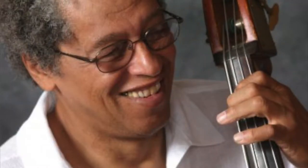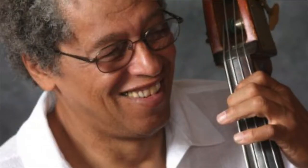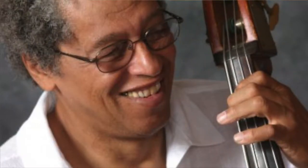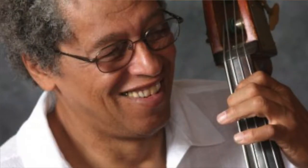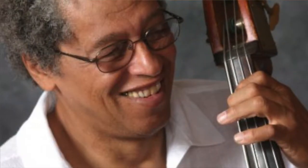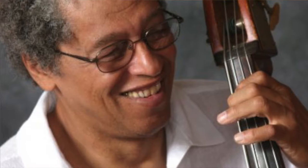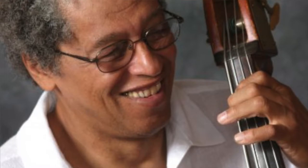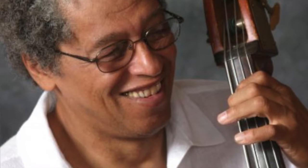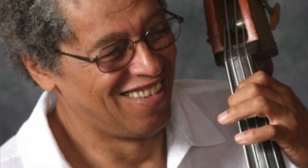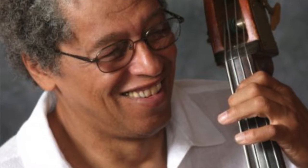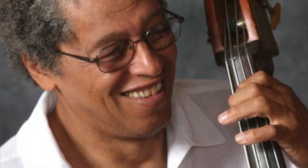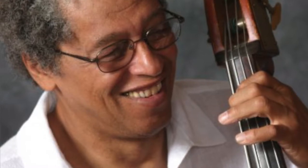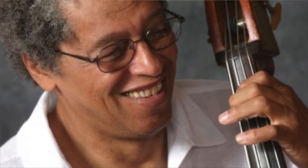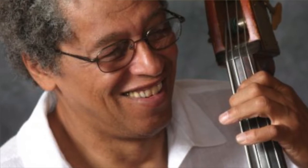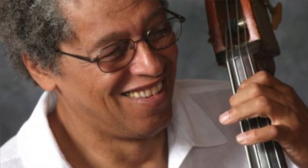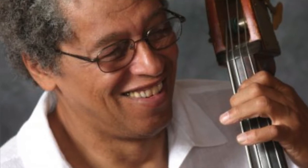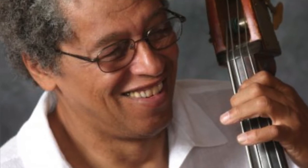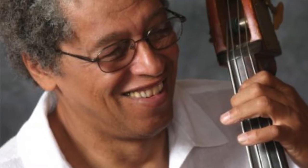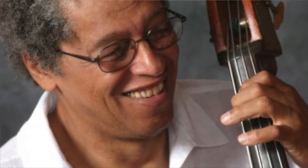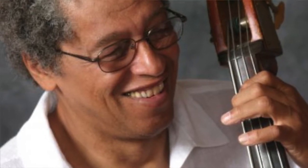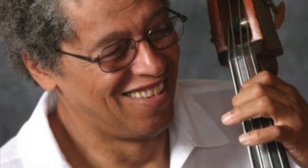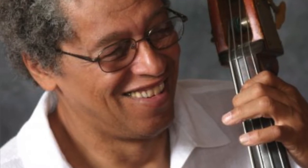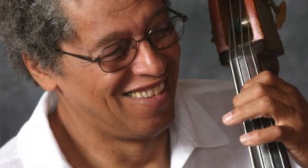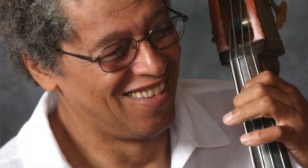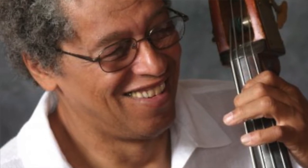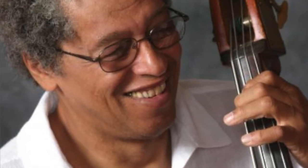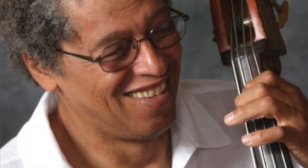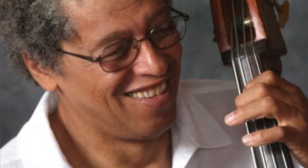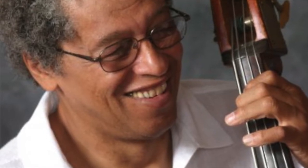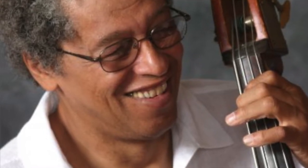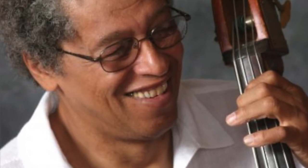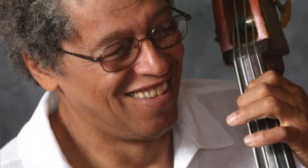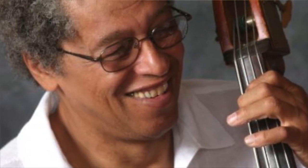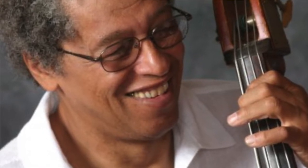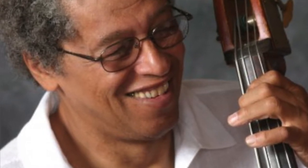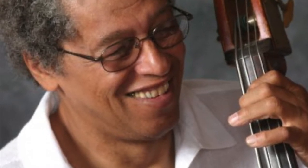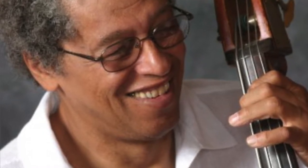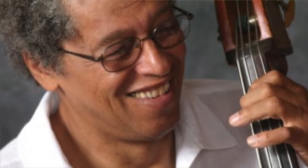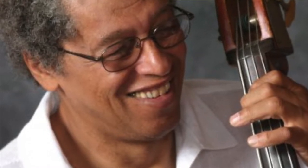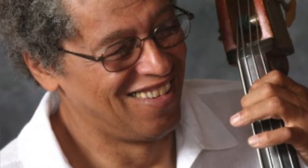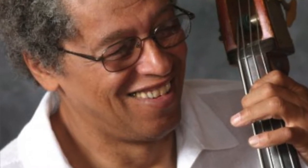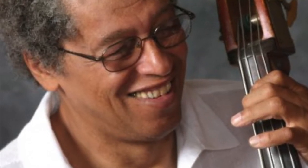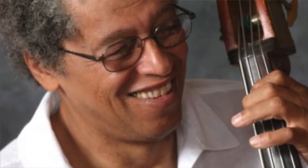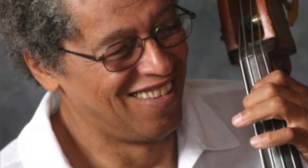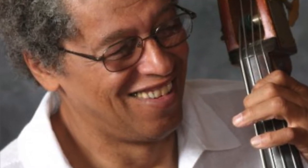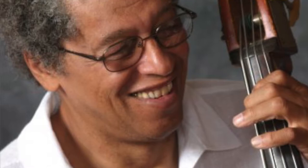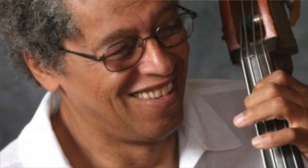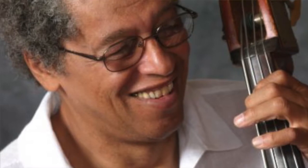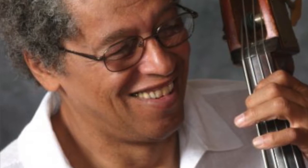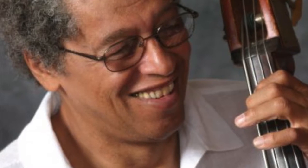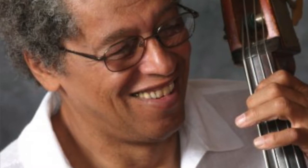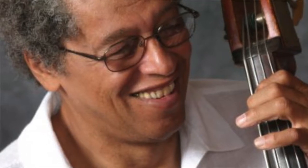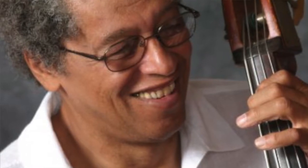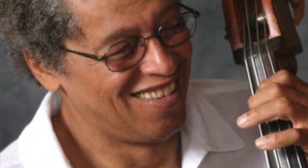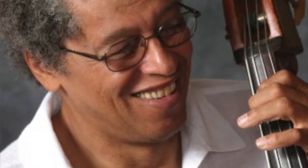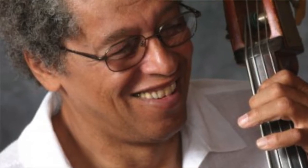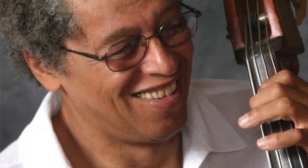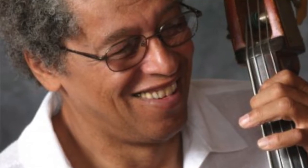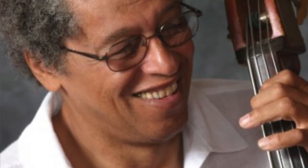the the needed compassion that is being exhibited you know to do this type of work and